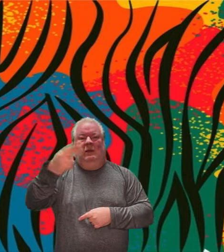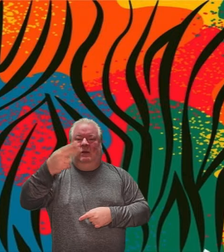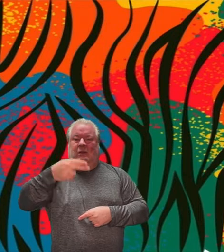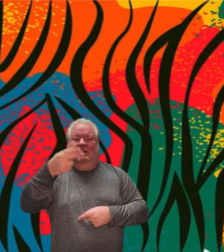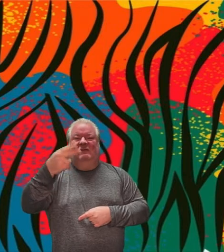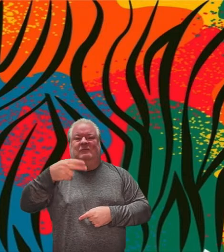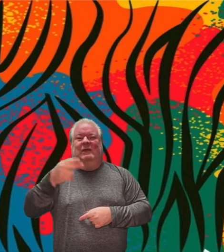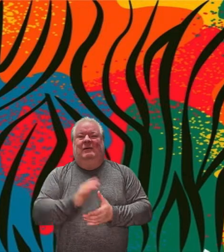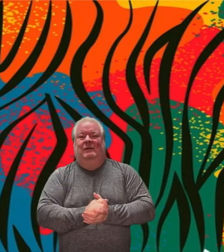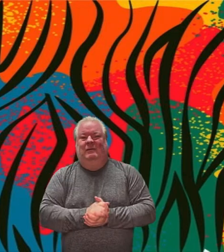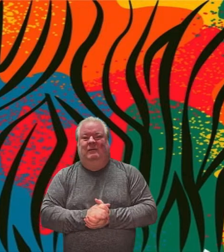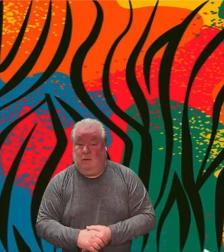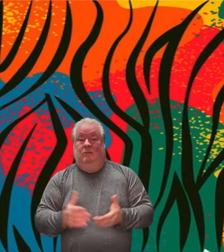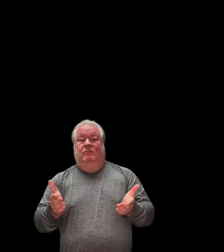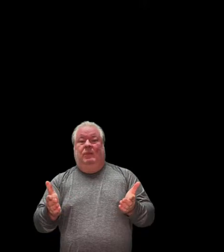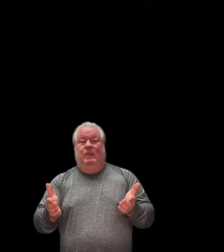History